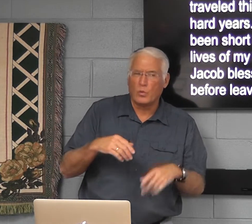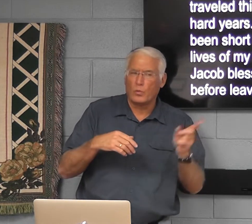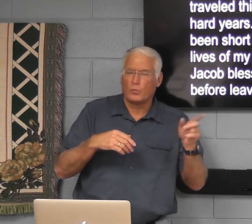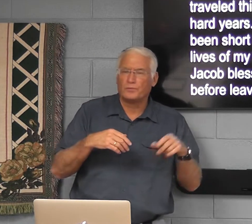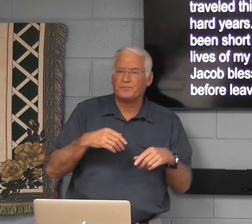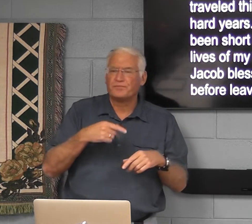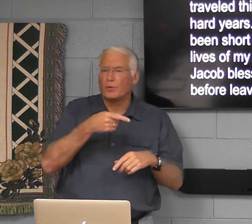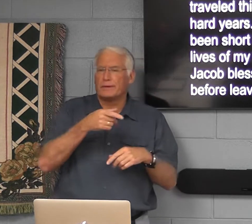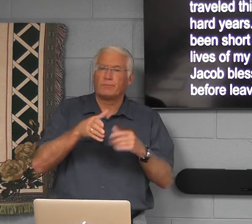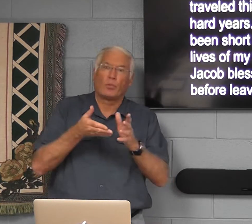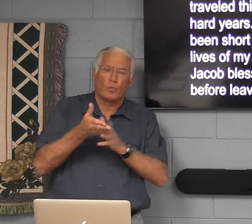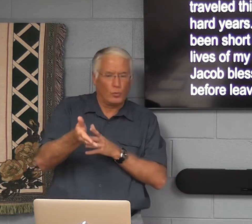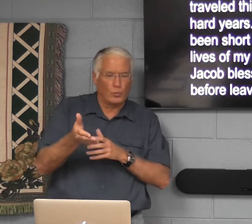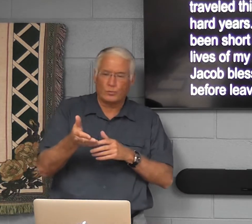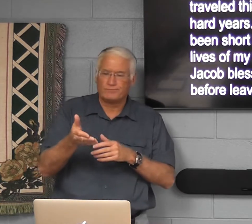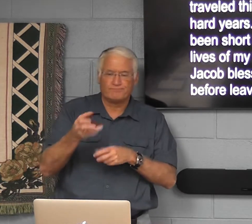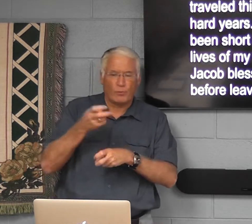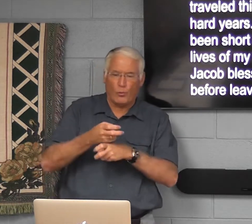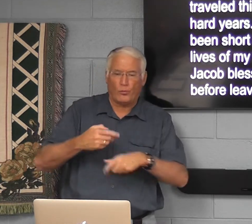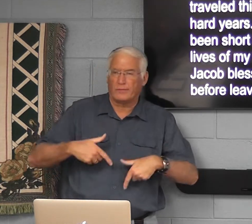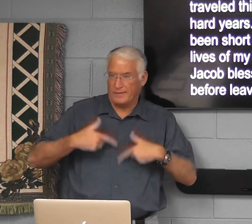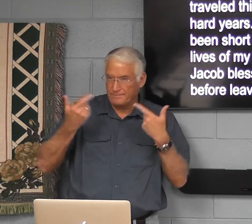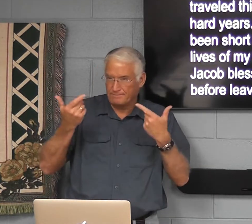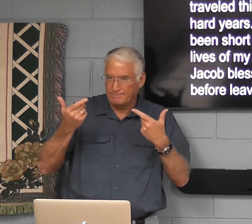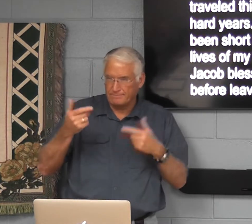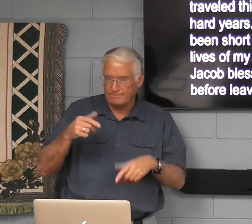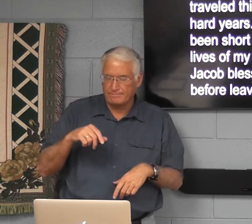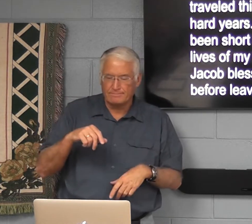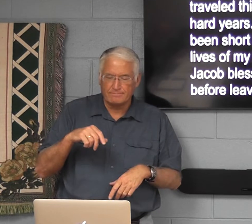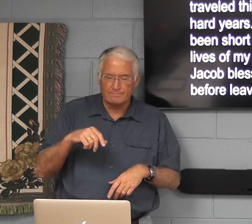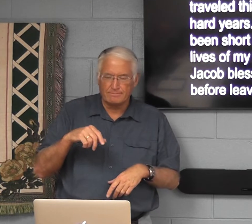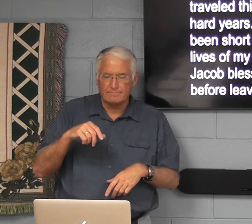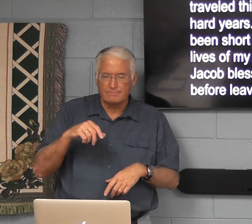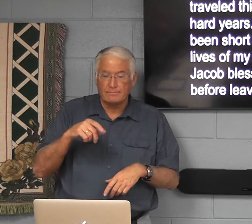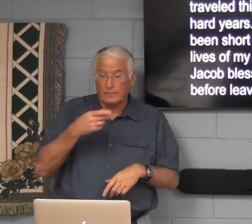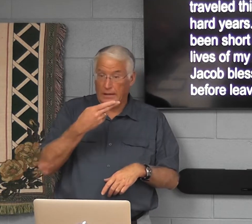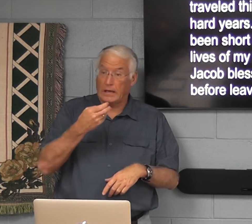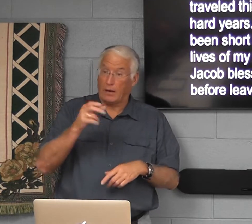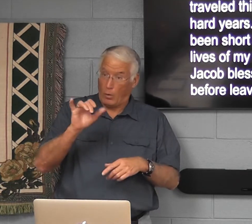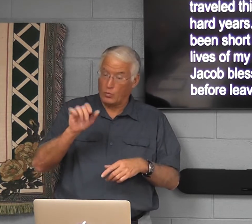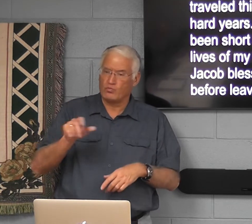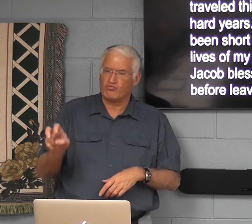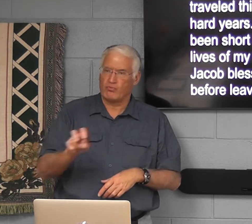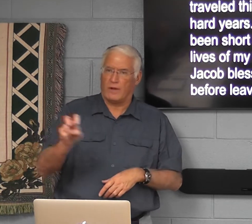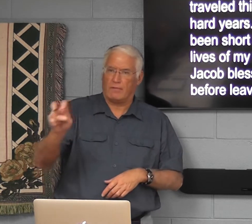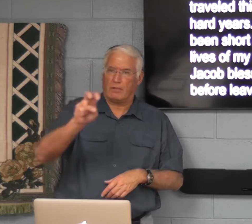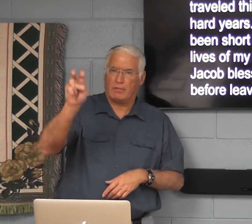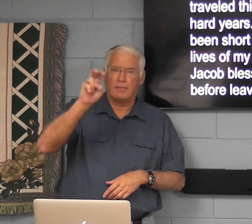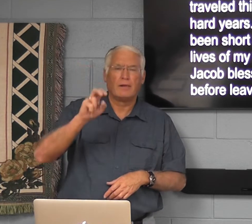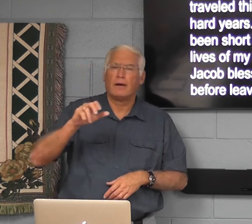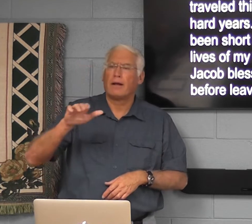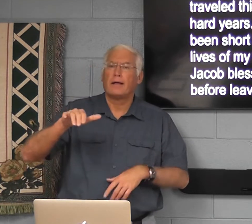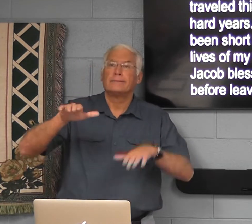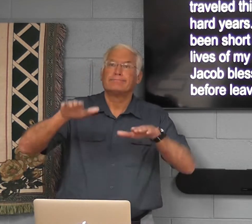life. He went through a lot of things. But he also traveled.